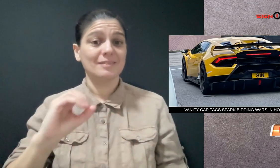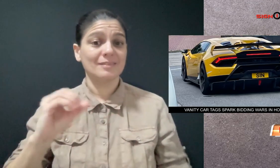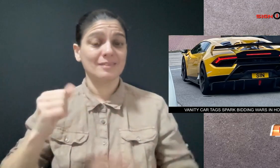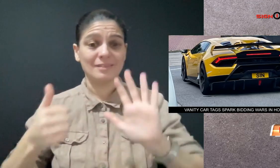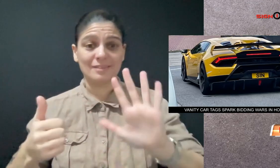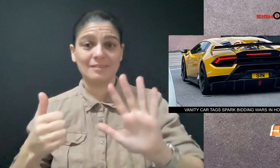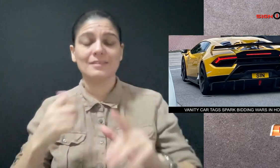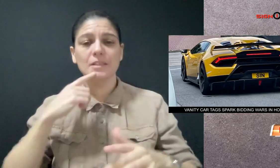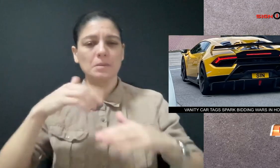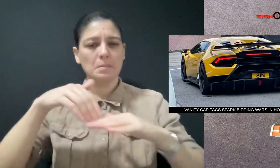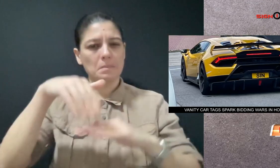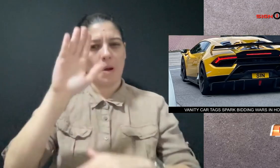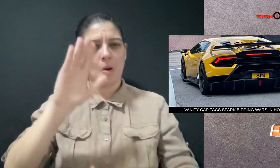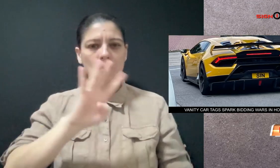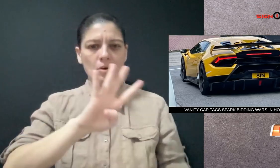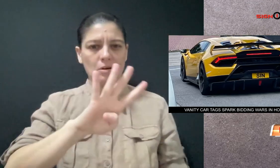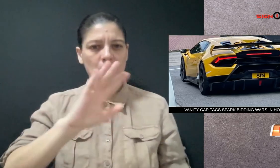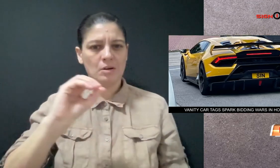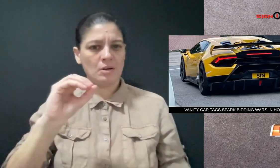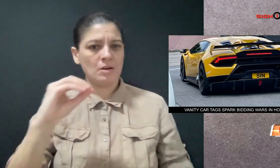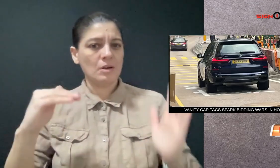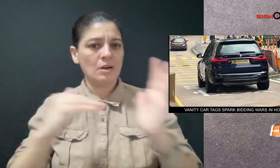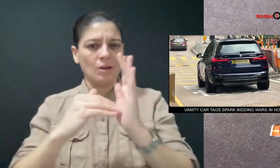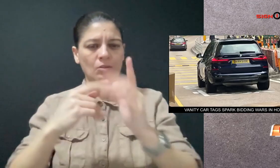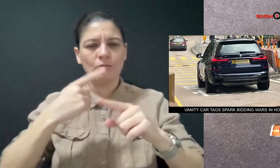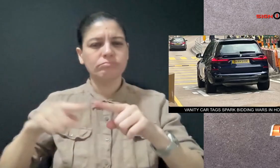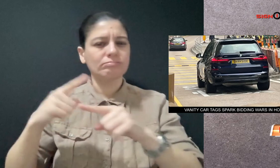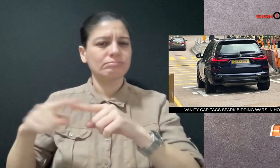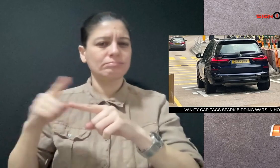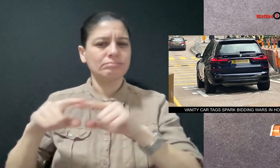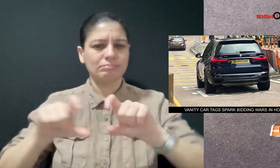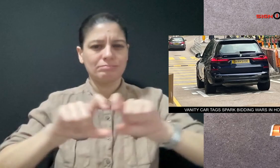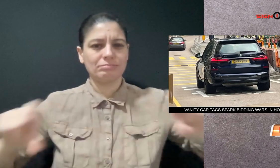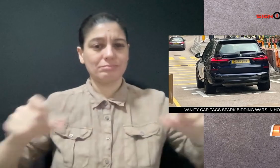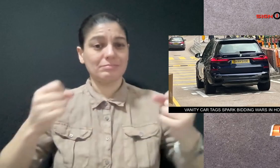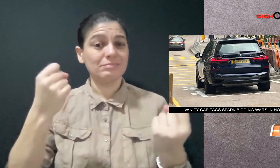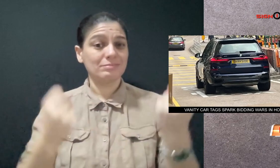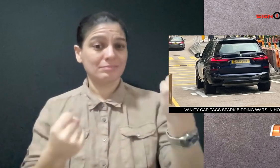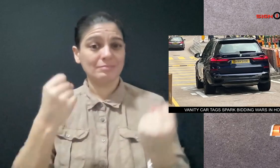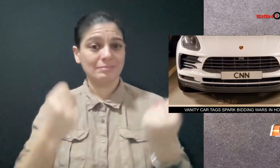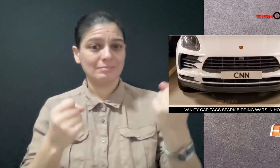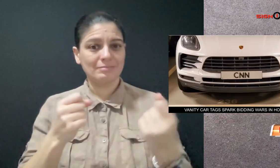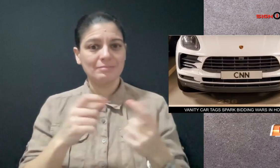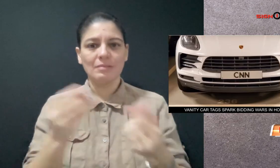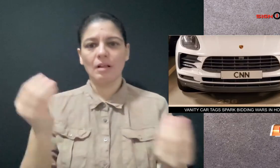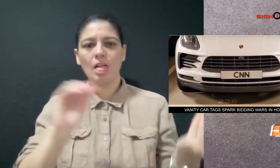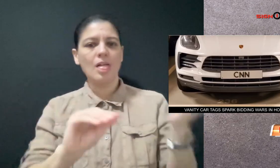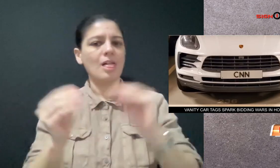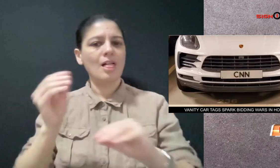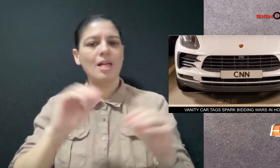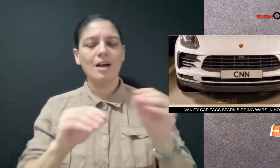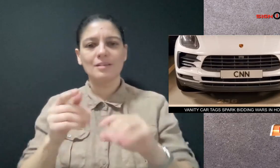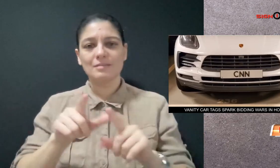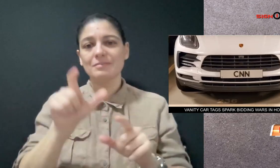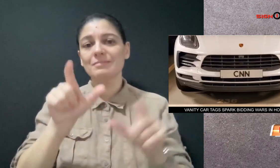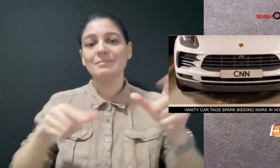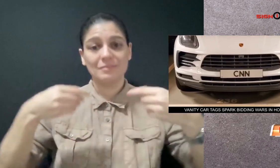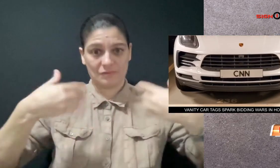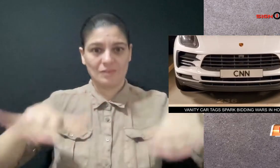Since 2006, over 40,000 personalized vehicle registration tags have been sold